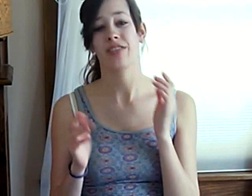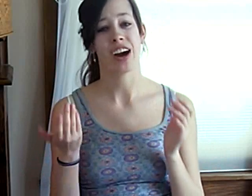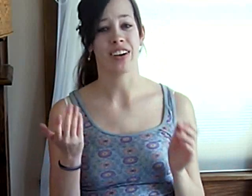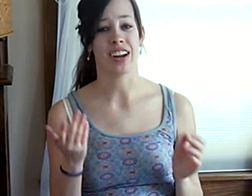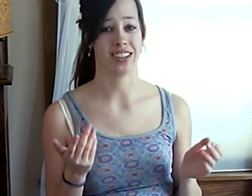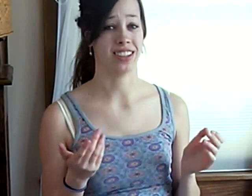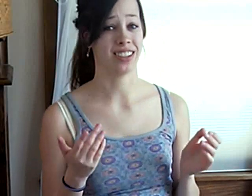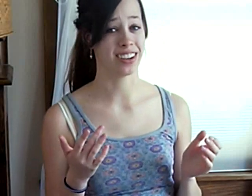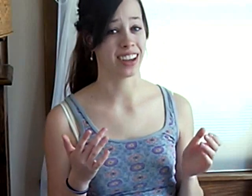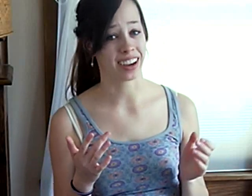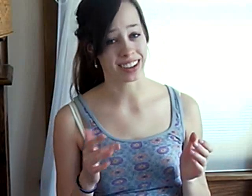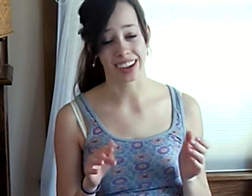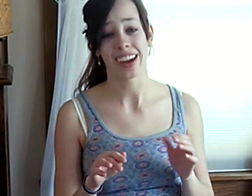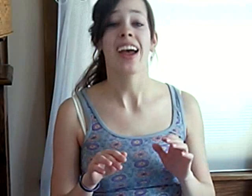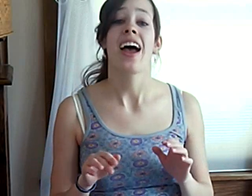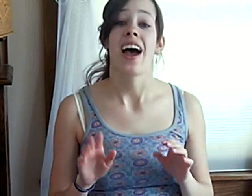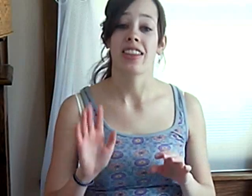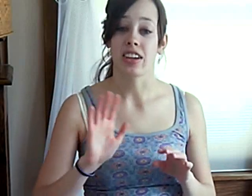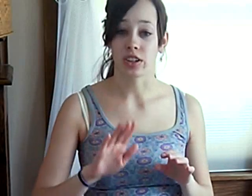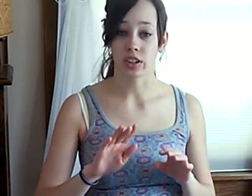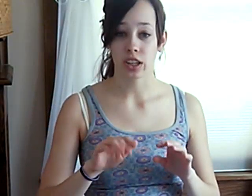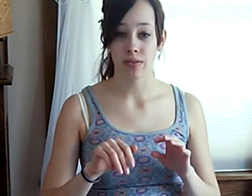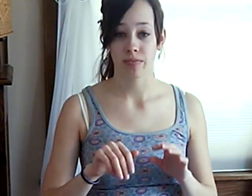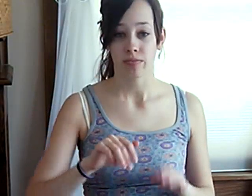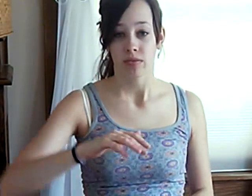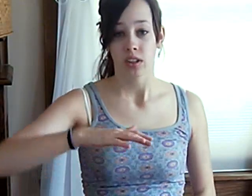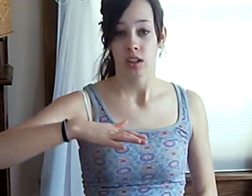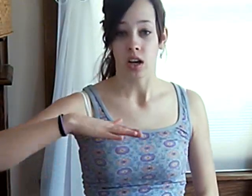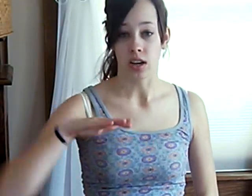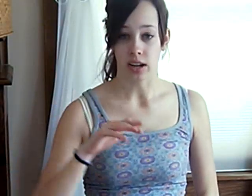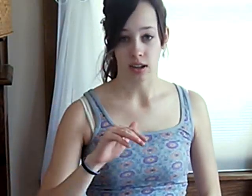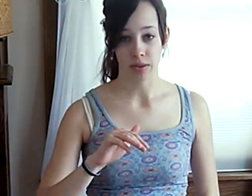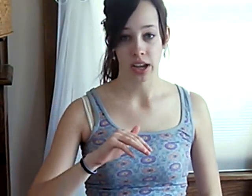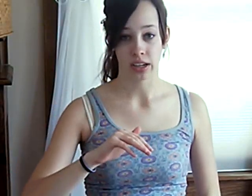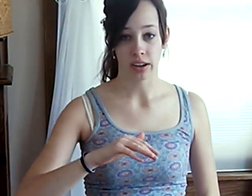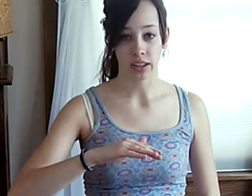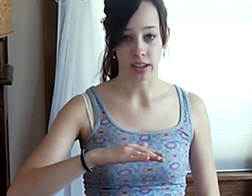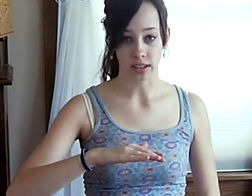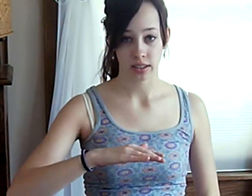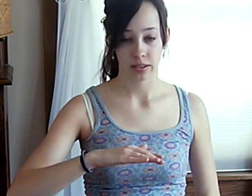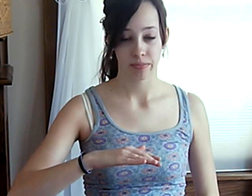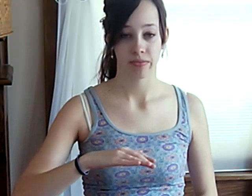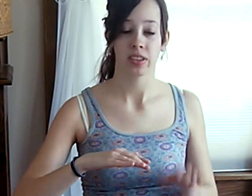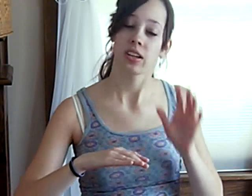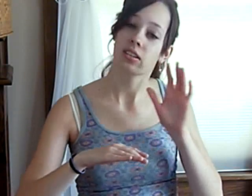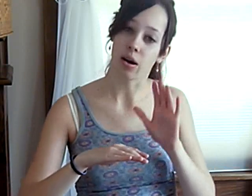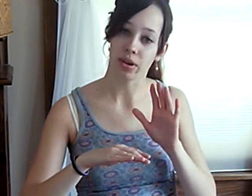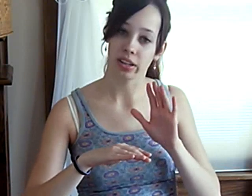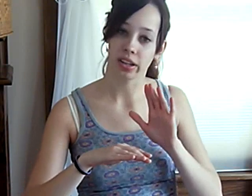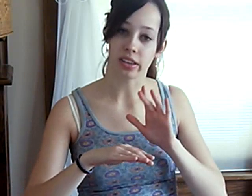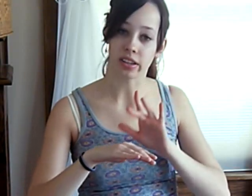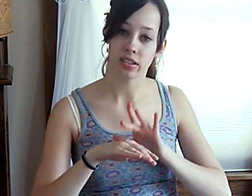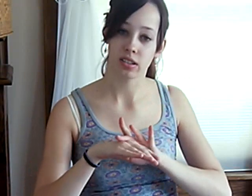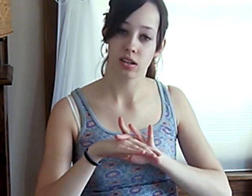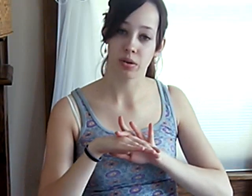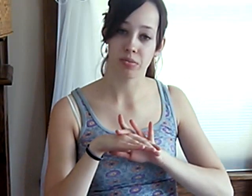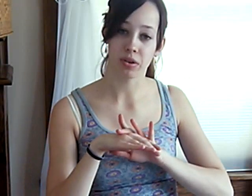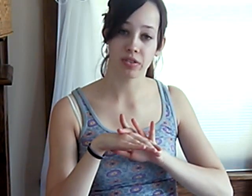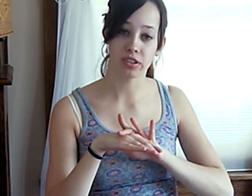forgot what I did in the song, actually. And then early. Now, I'm going to hand out like this. Down in hand like this. Put your middle finger